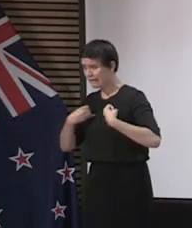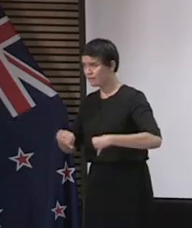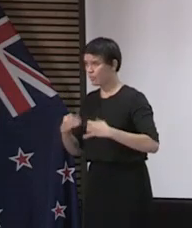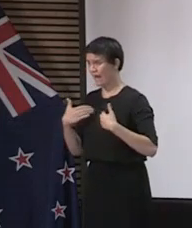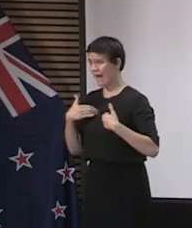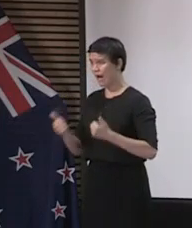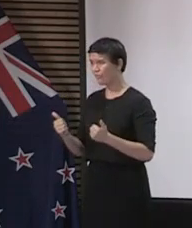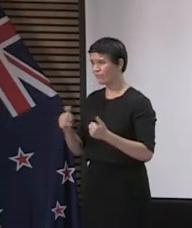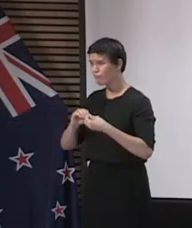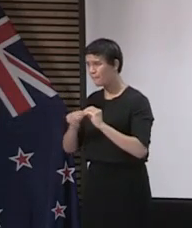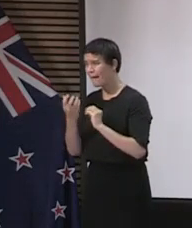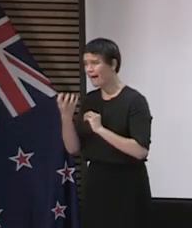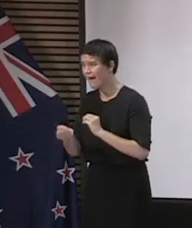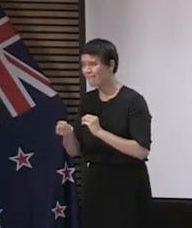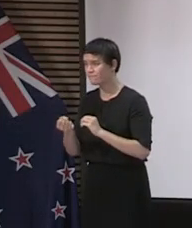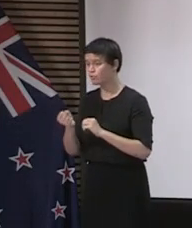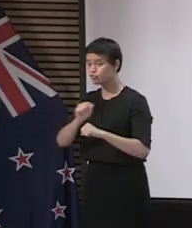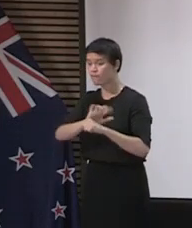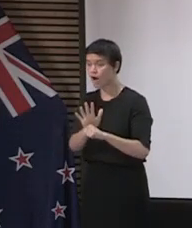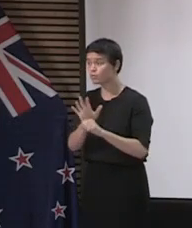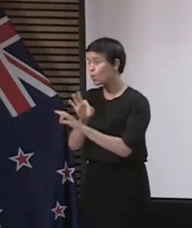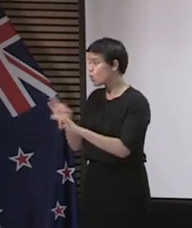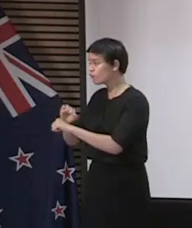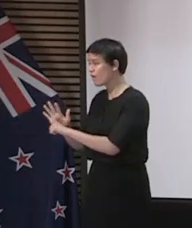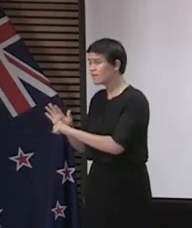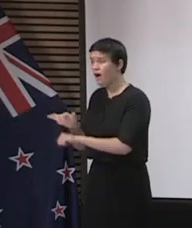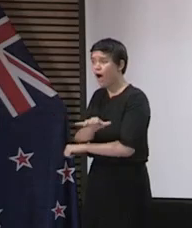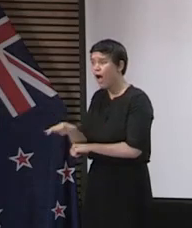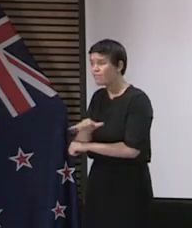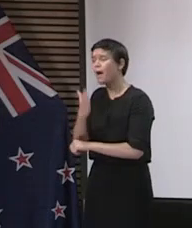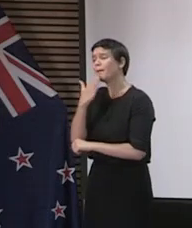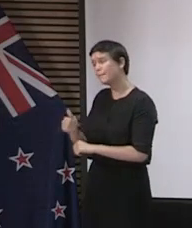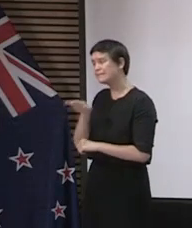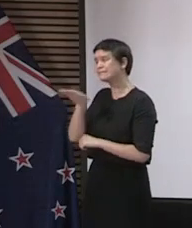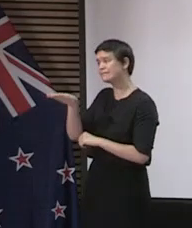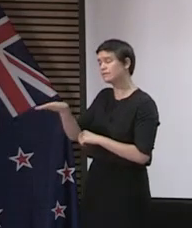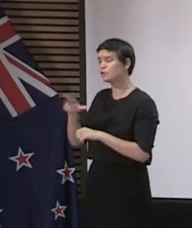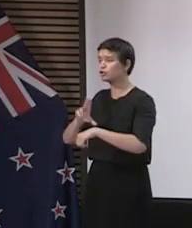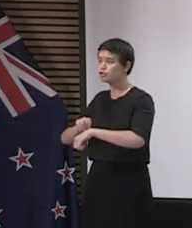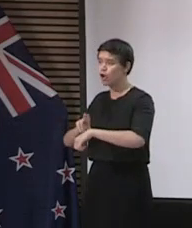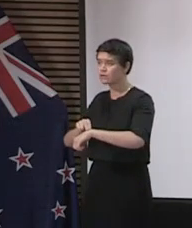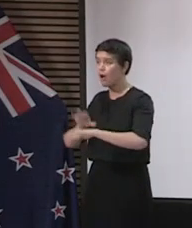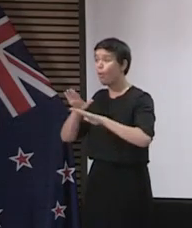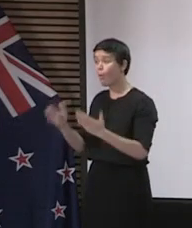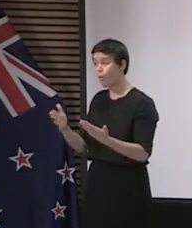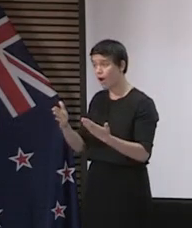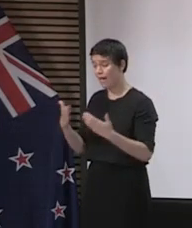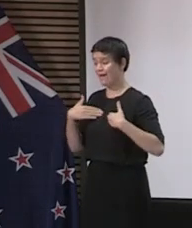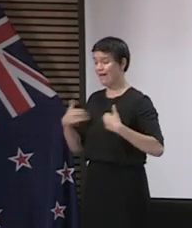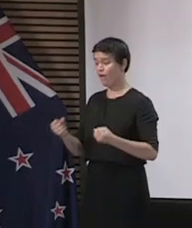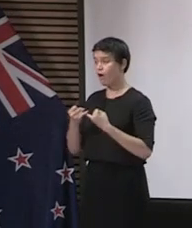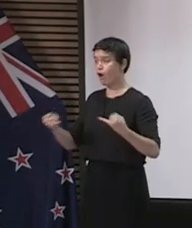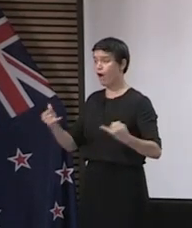related to COVID-19 please do not delay seeking care from your GP or through the health line number 0800 611